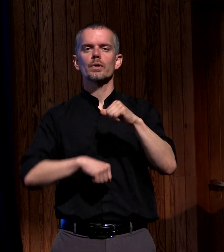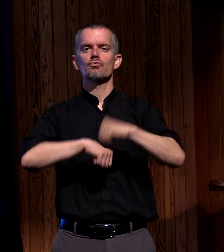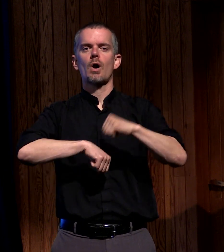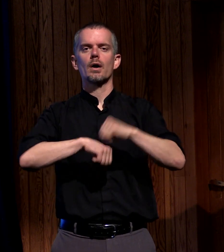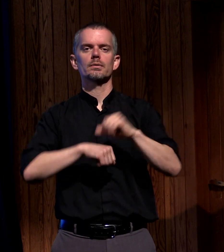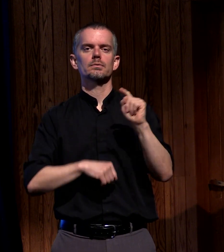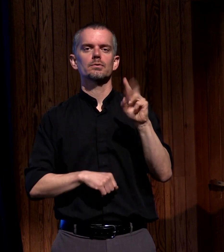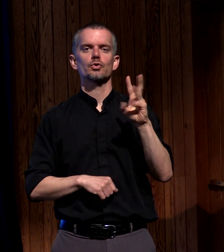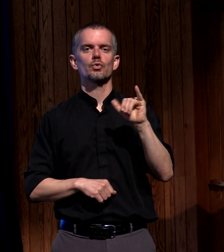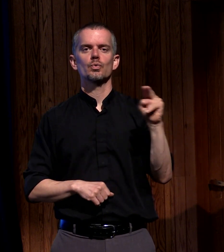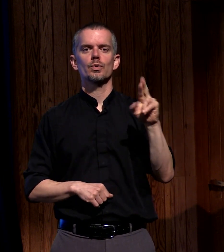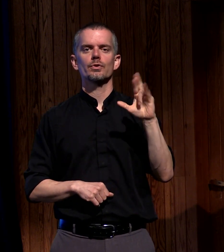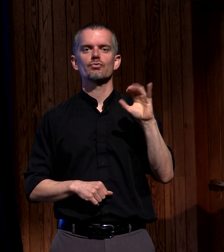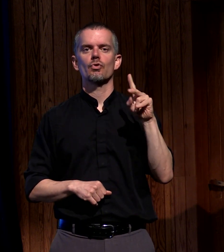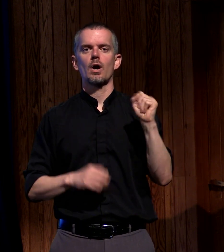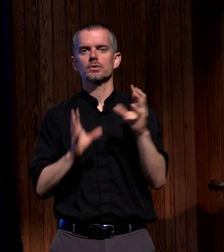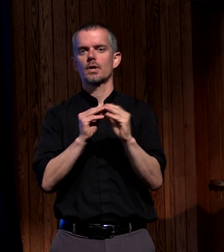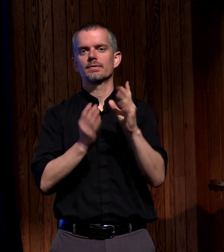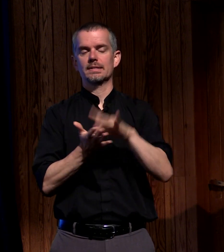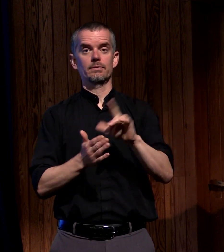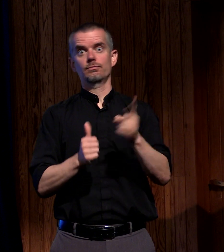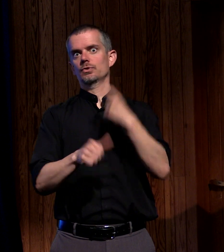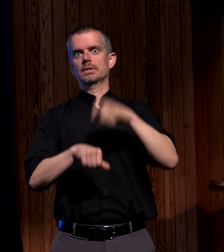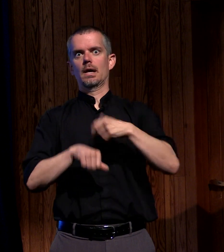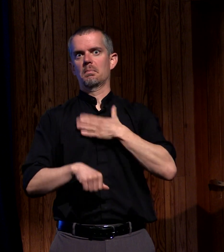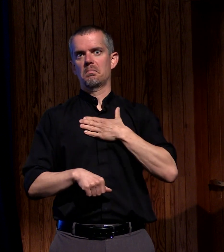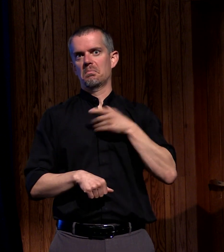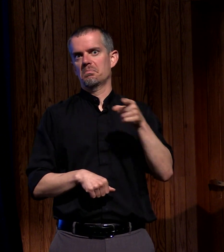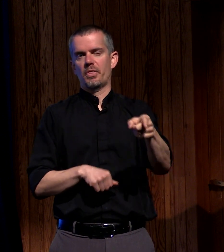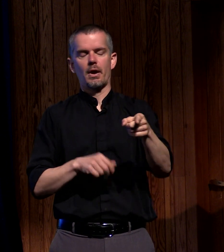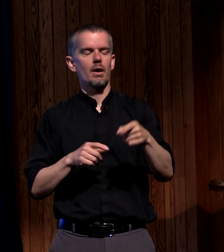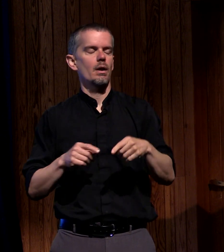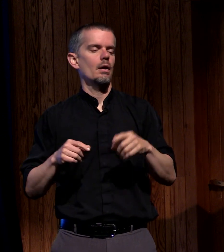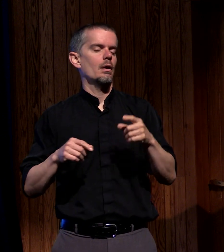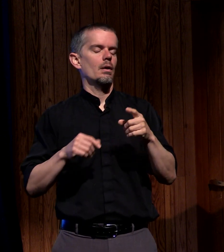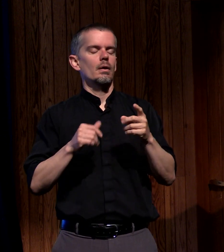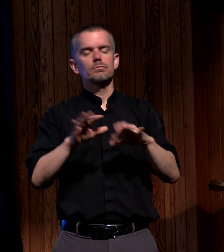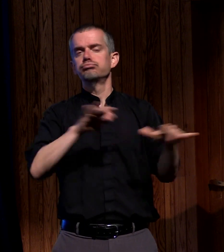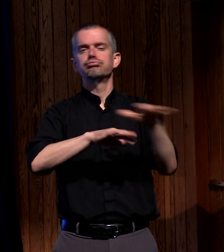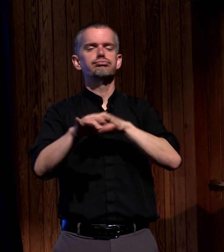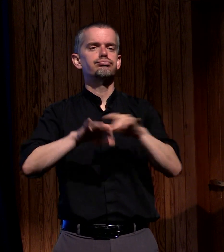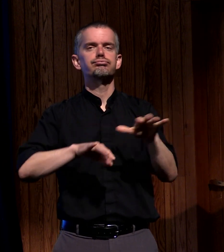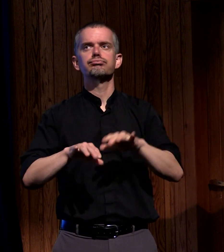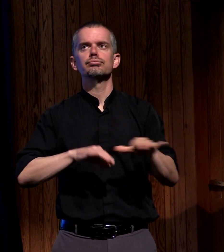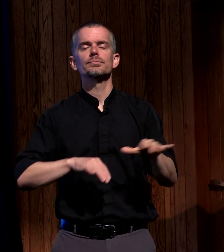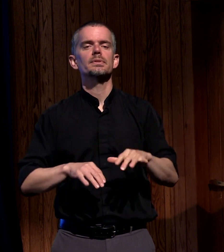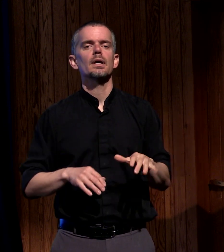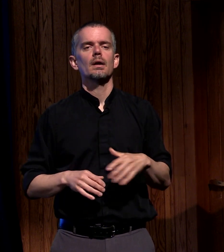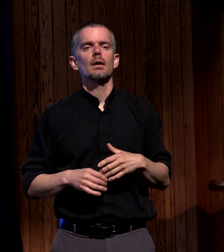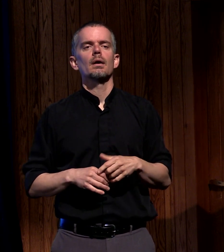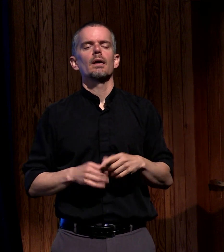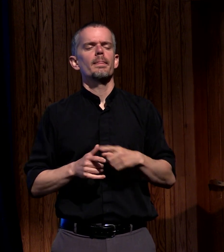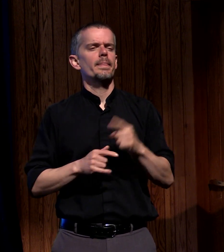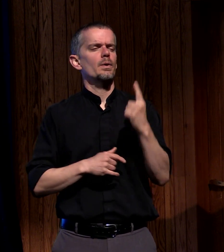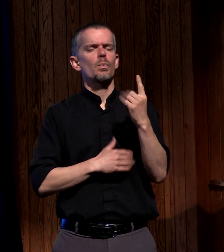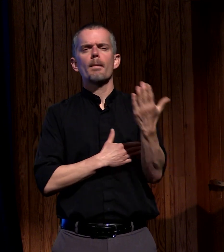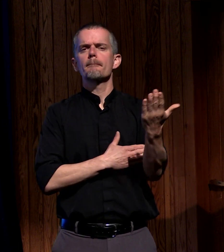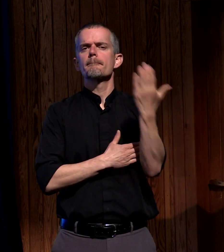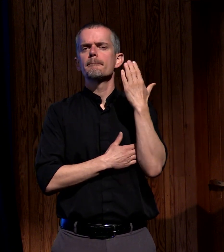conference center it's first time there what a beautiful conference center and we're hanging out there and all is good and on the one morning I had even gone